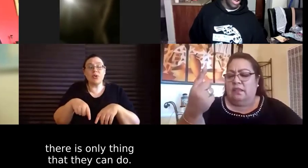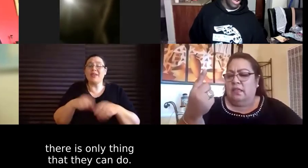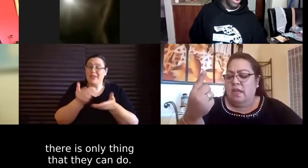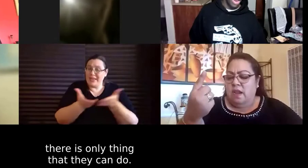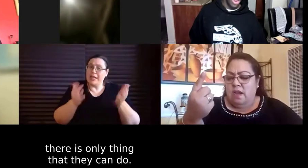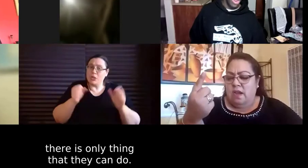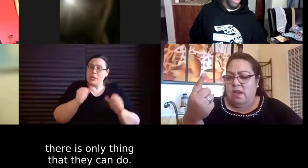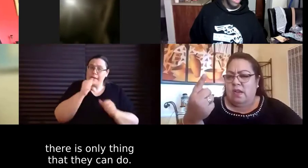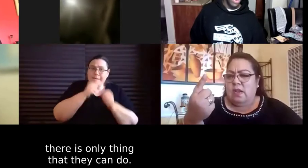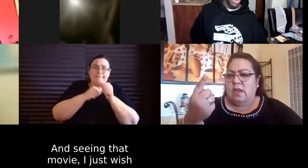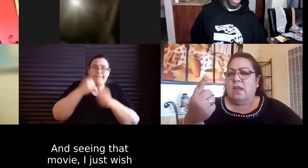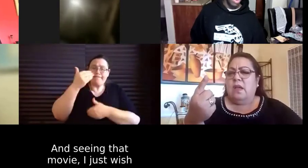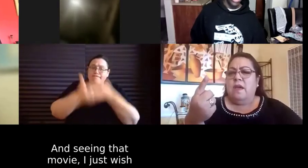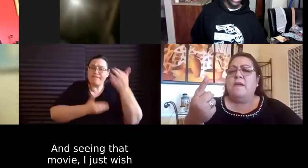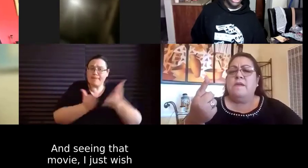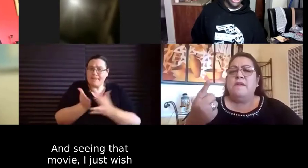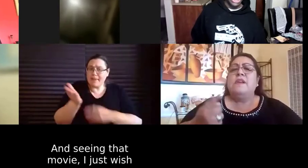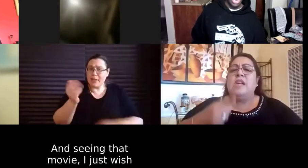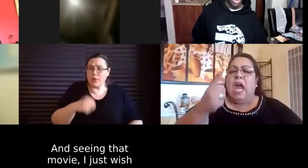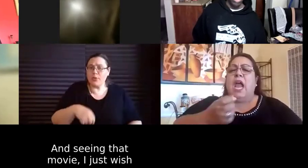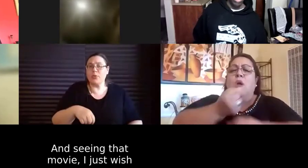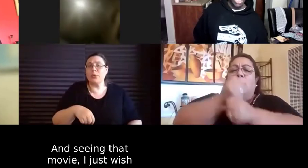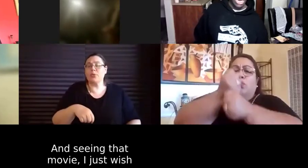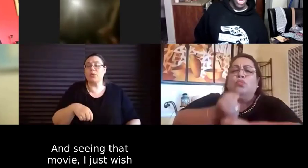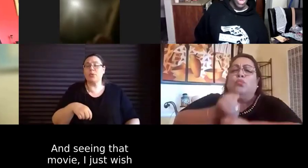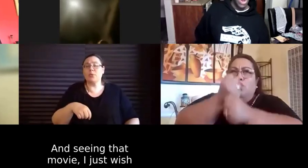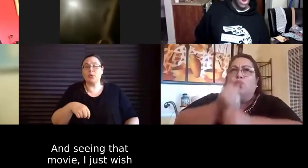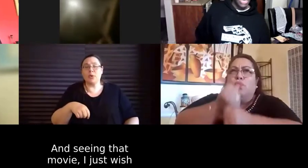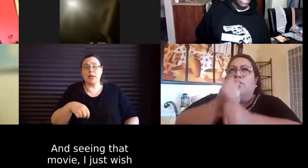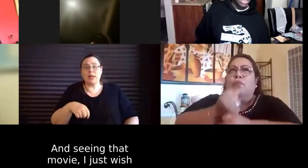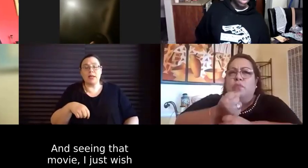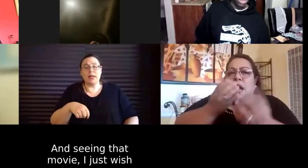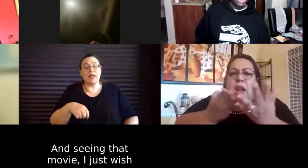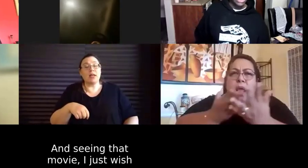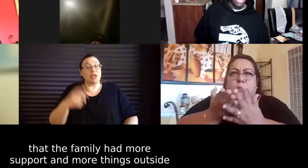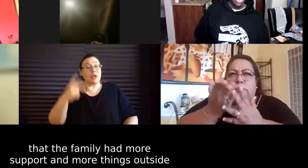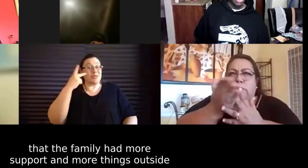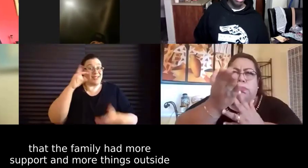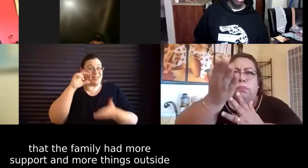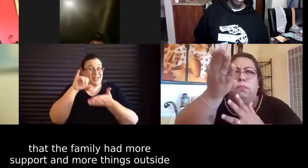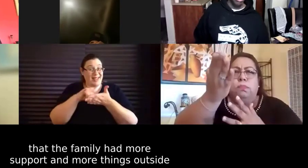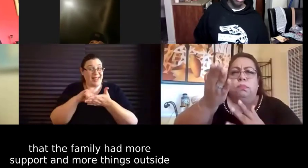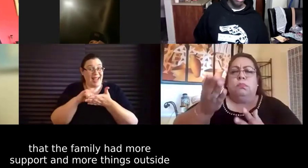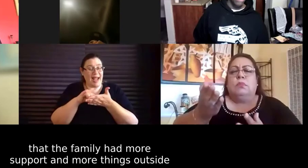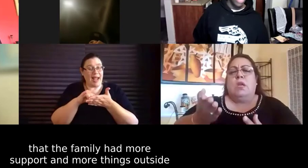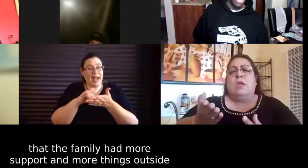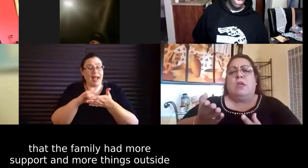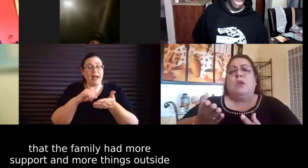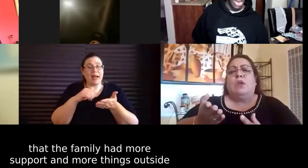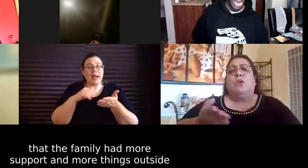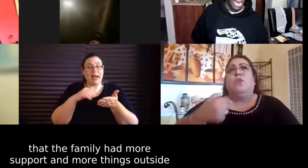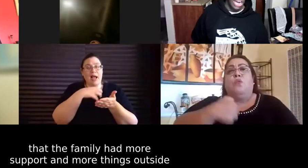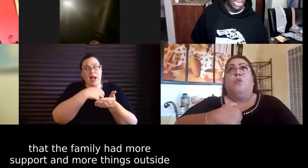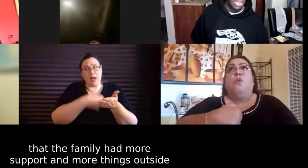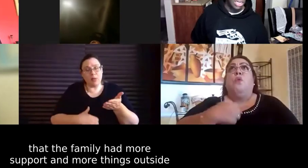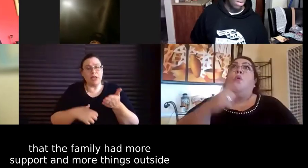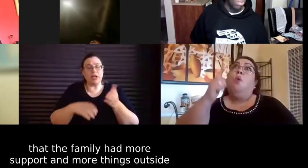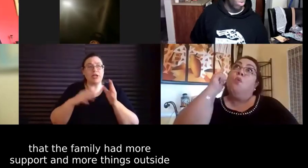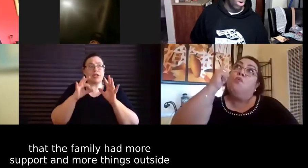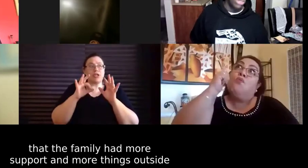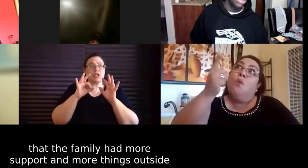And I, think, you know, seeing that movie, I just wish that the family had